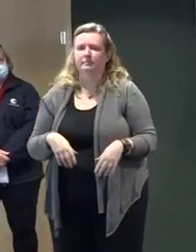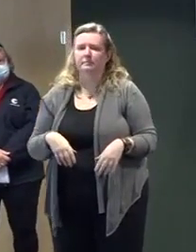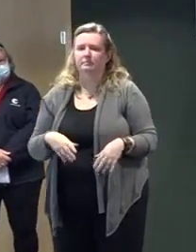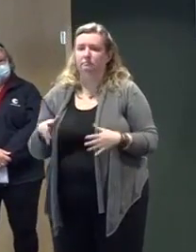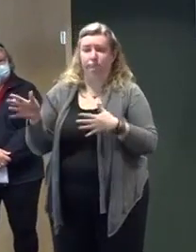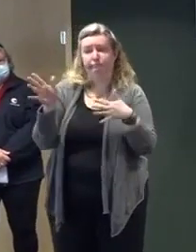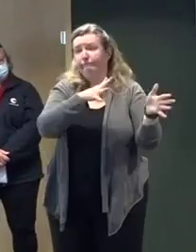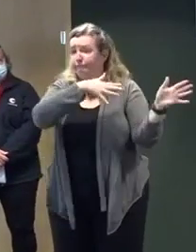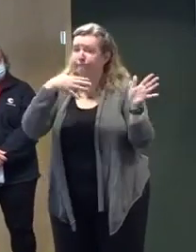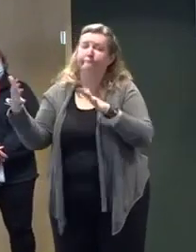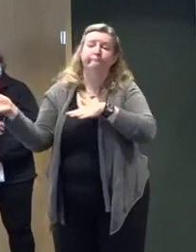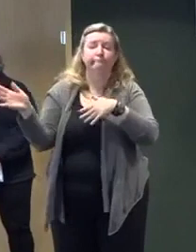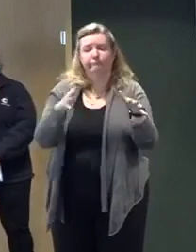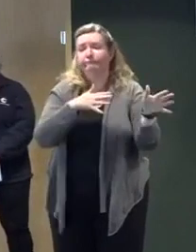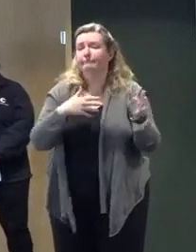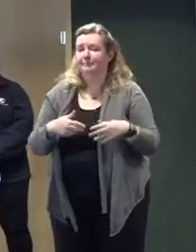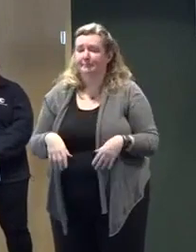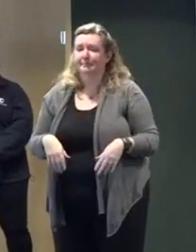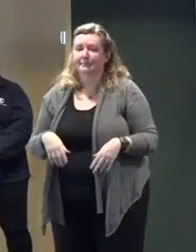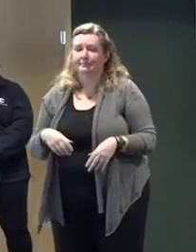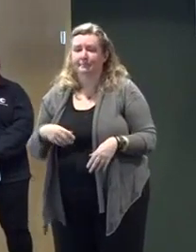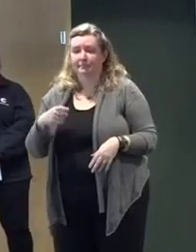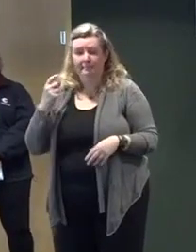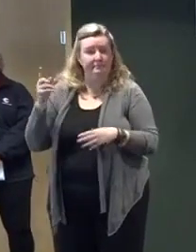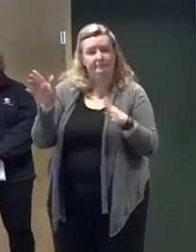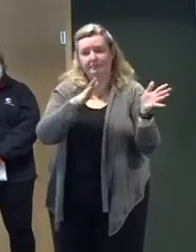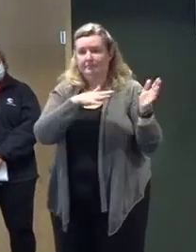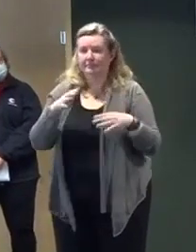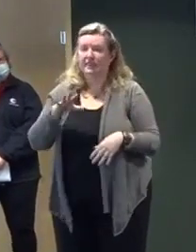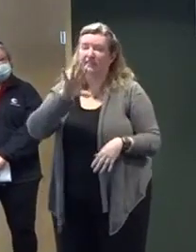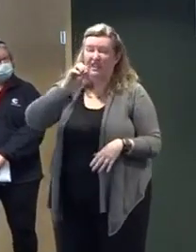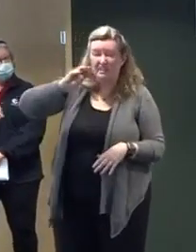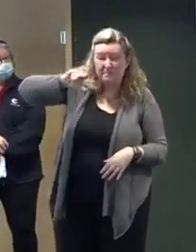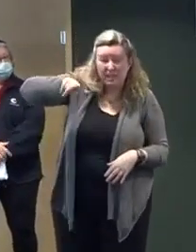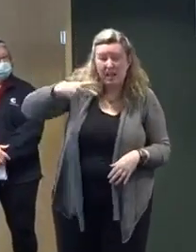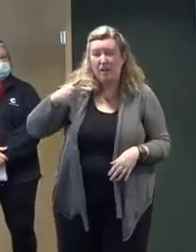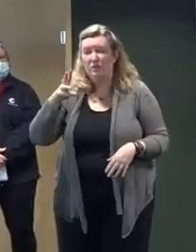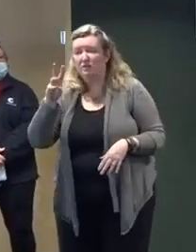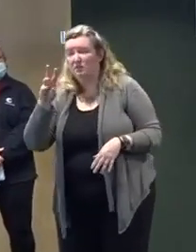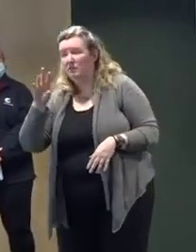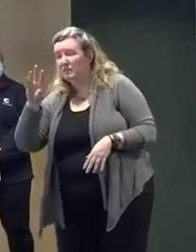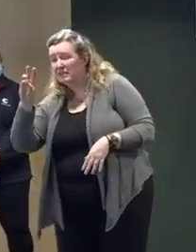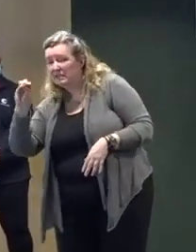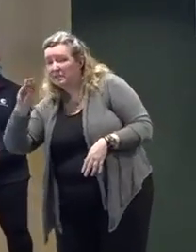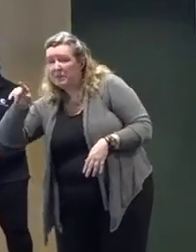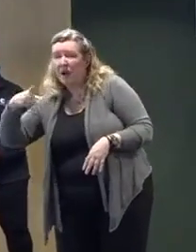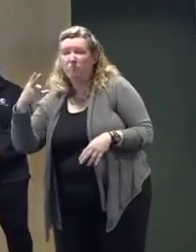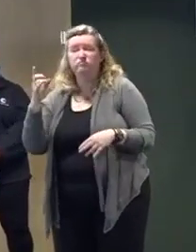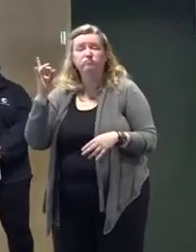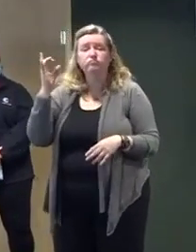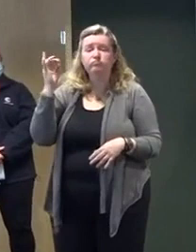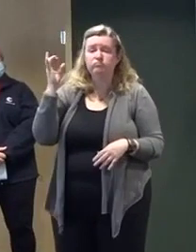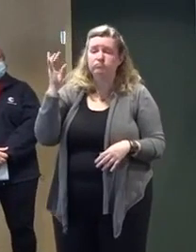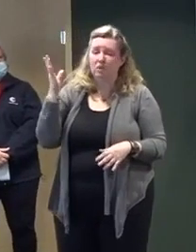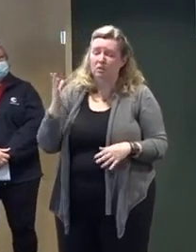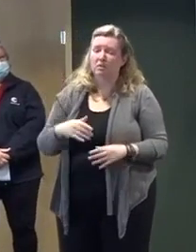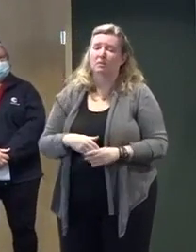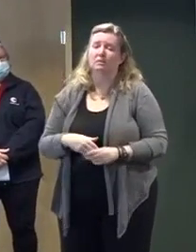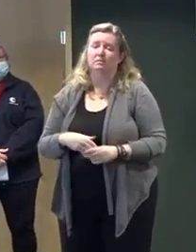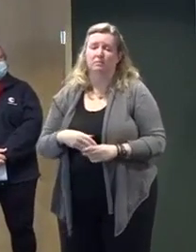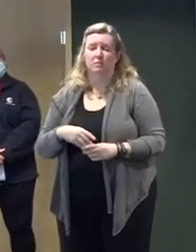When you're getting gusts up to 50 or 60 miles per hour, you can expect power outages to occur. However,